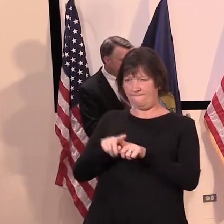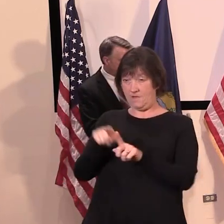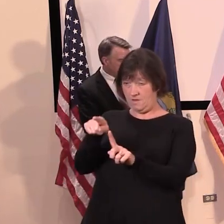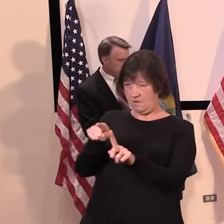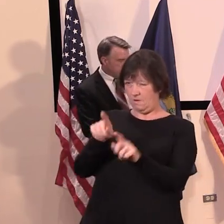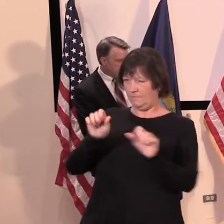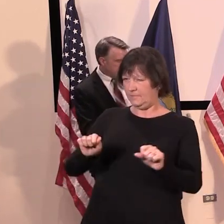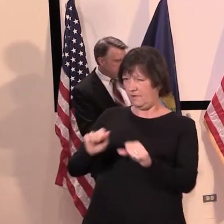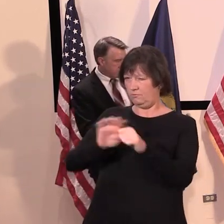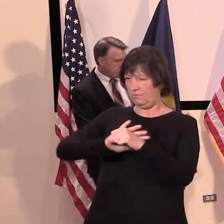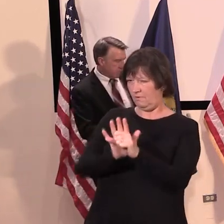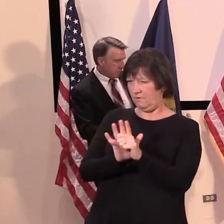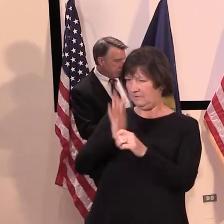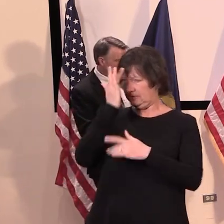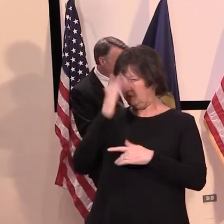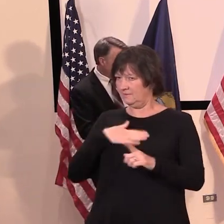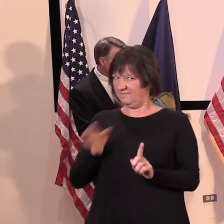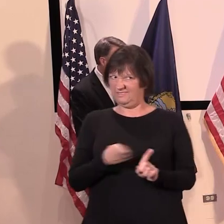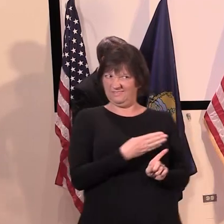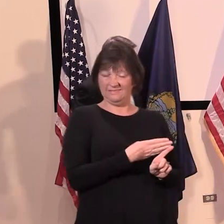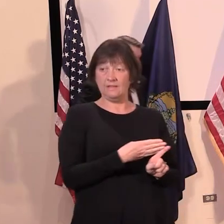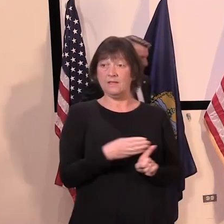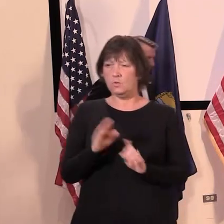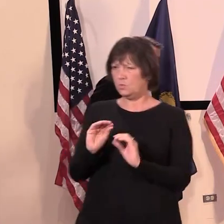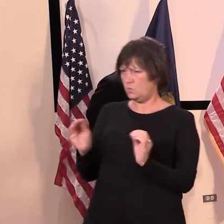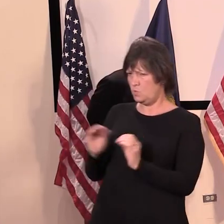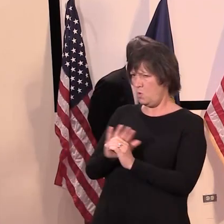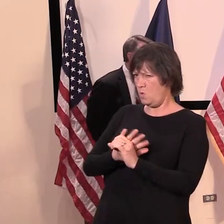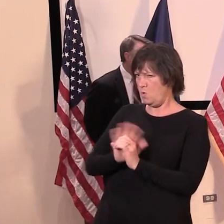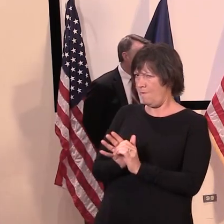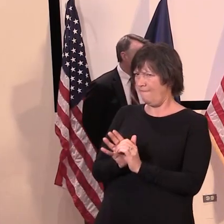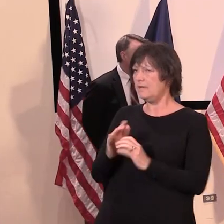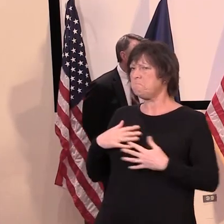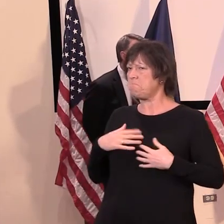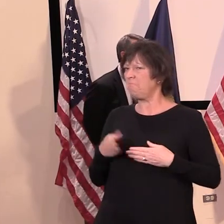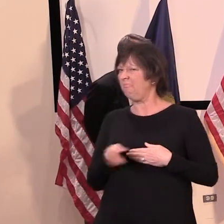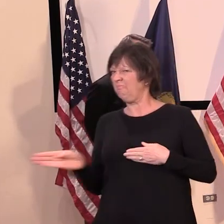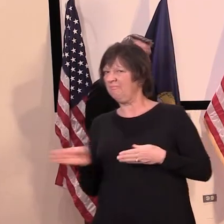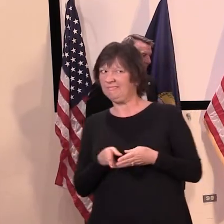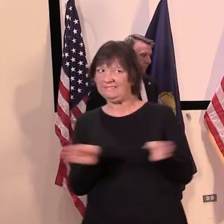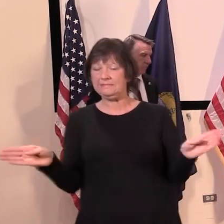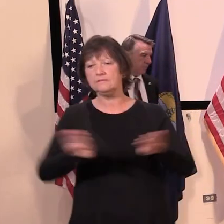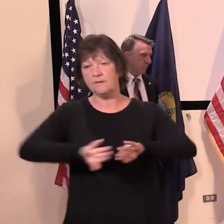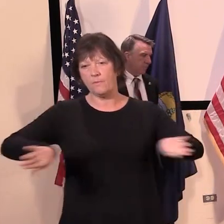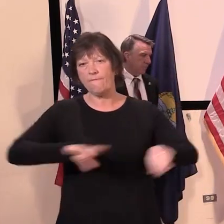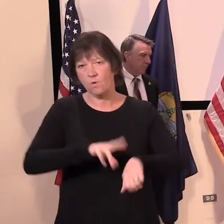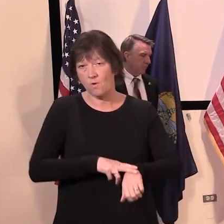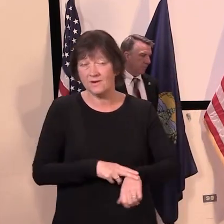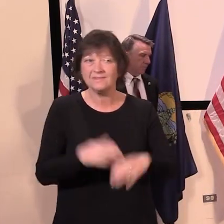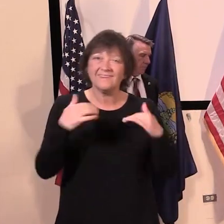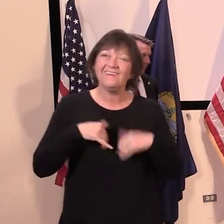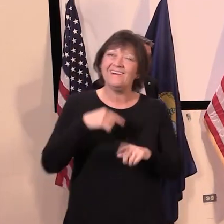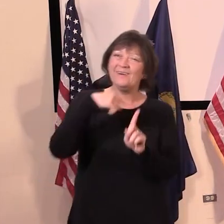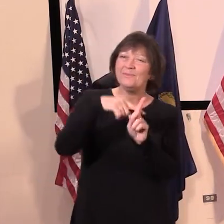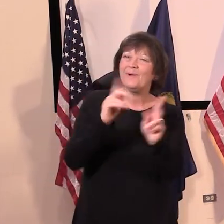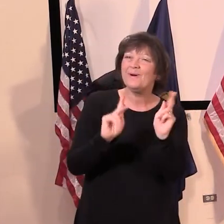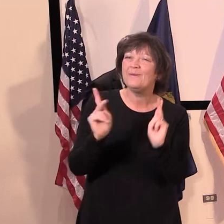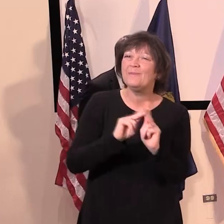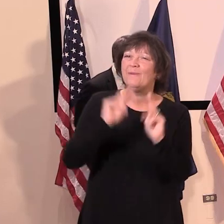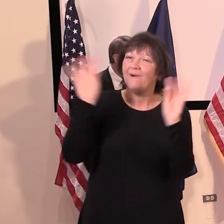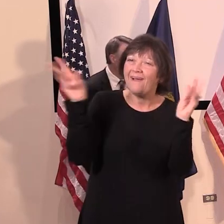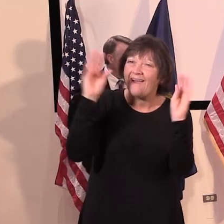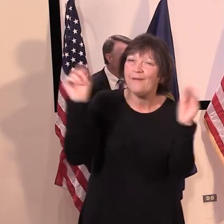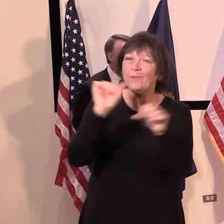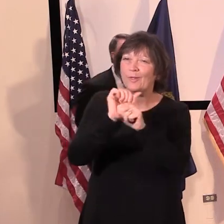that the right things happen for the right person. And of course, our EMS responders are also on very high